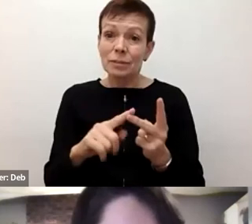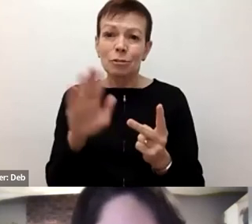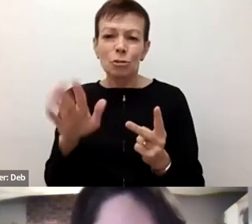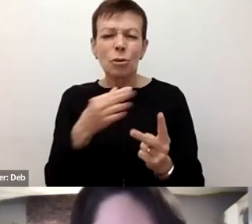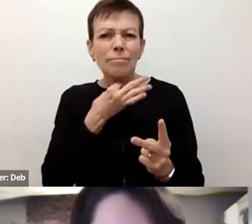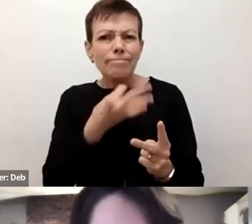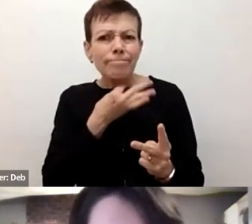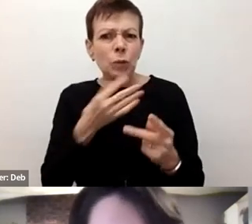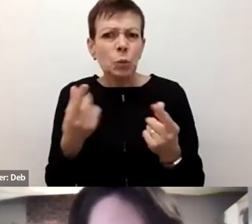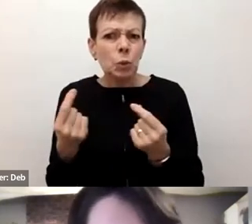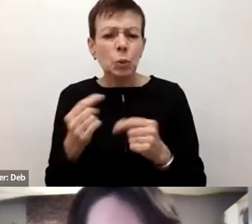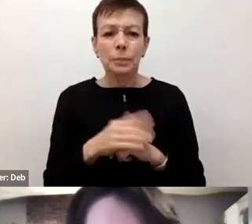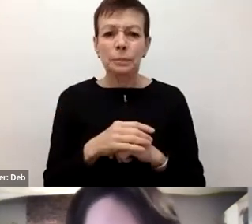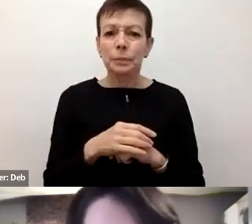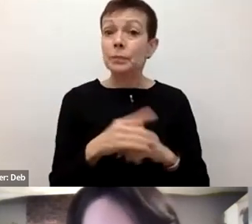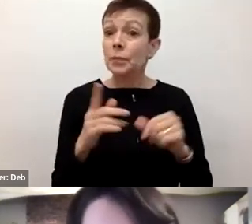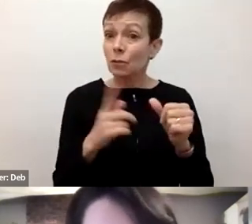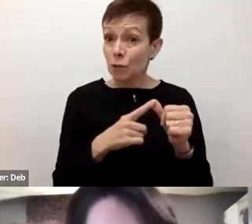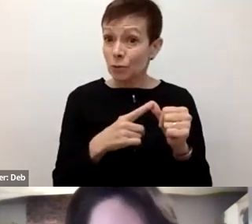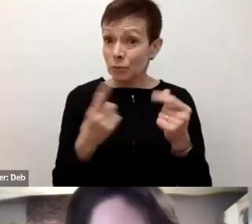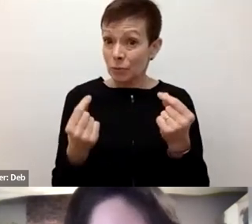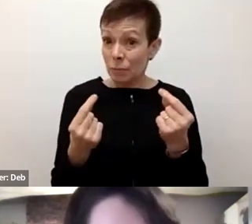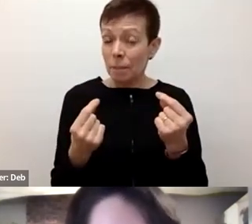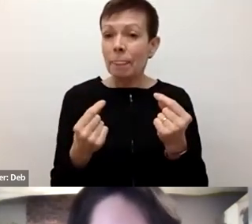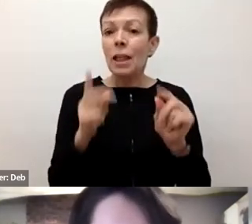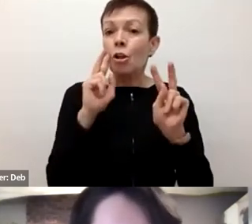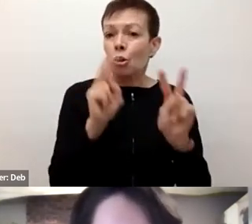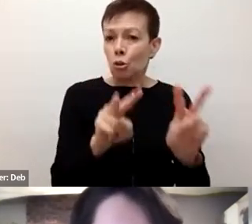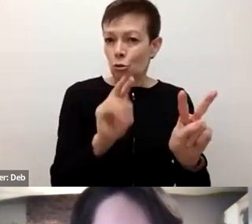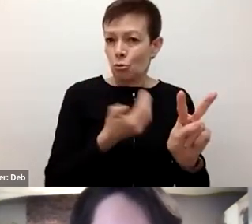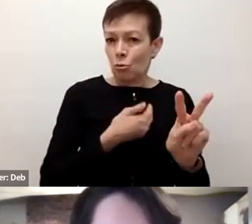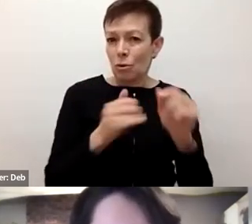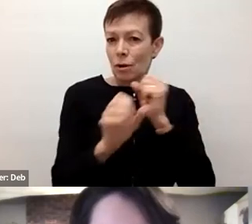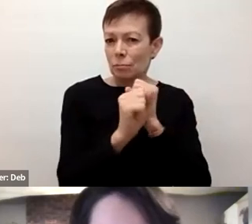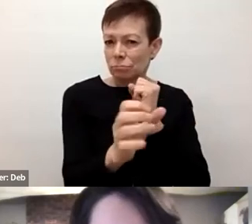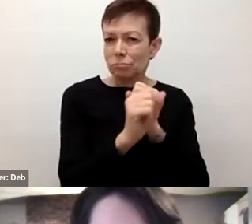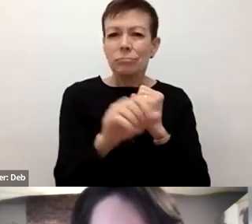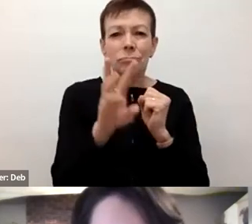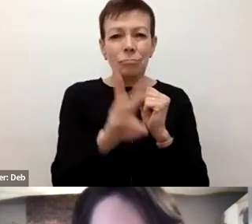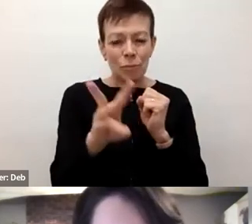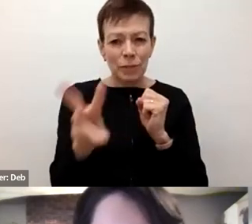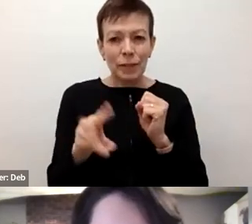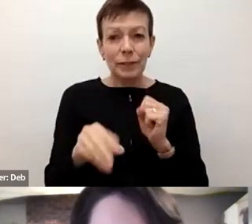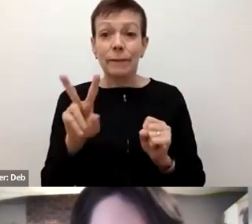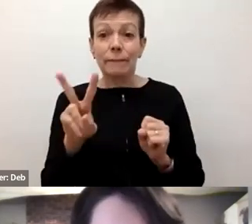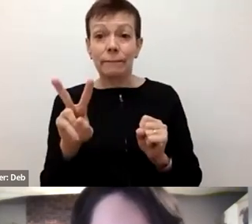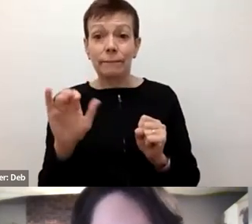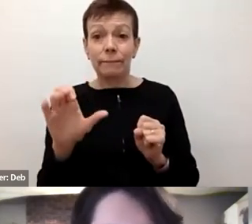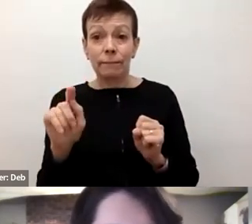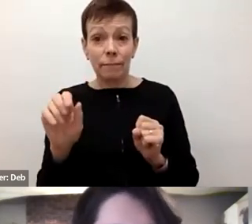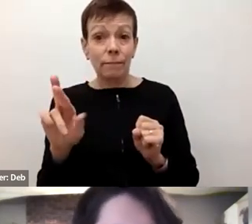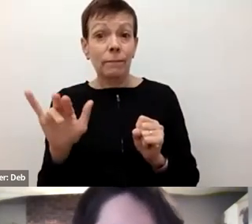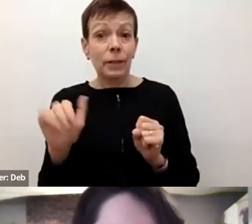and foremost, I would invite you to our campaign website. As Victoria mentioned, we have an ongoing